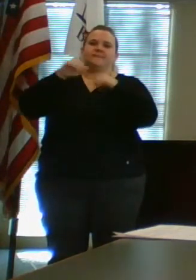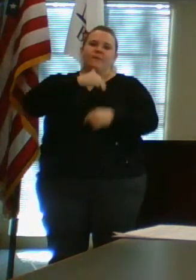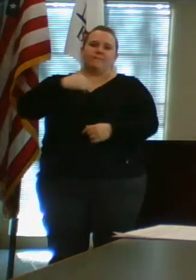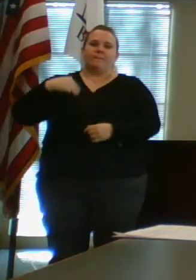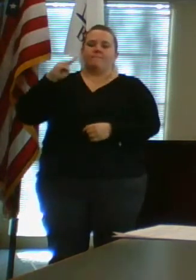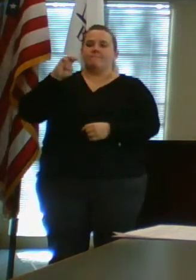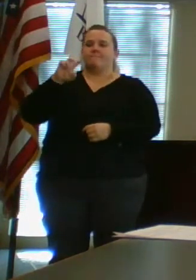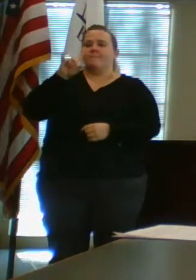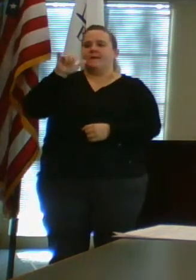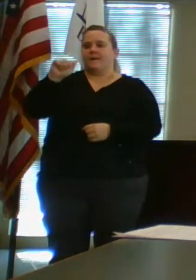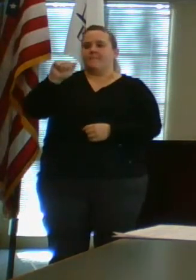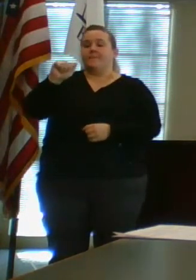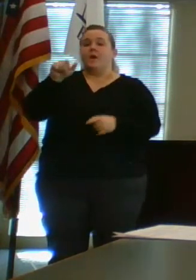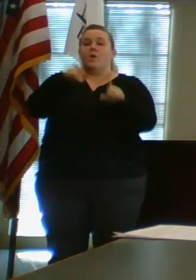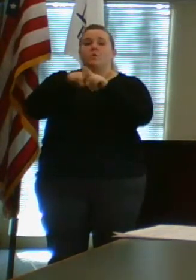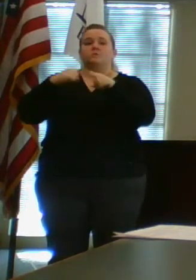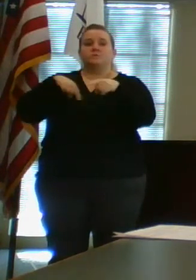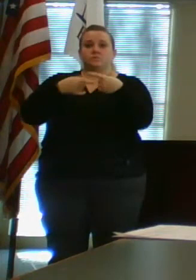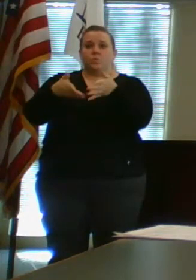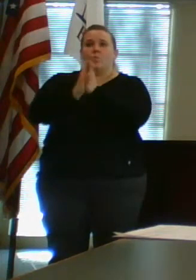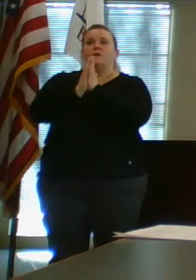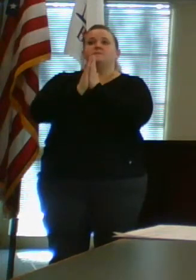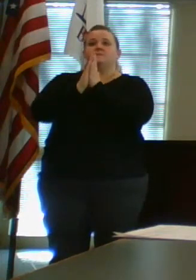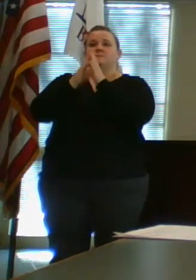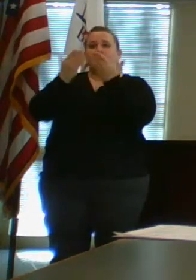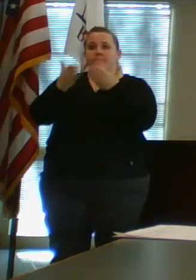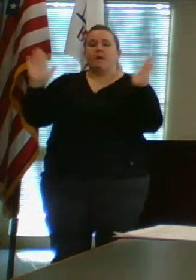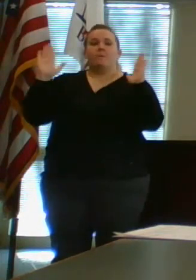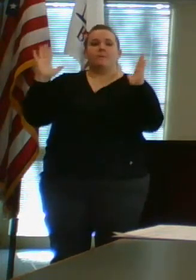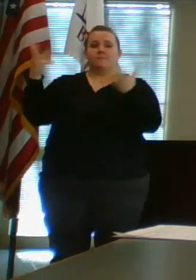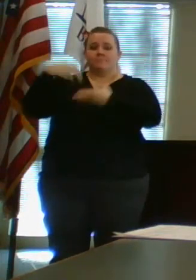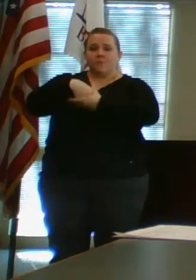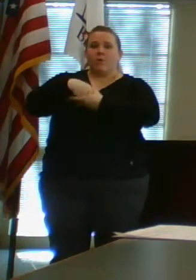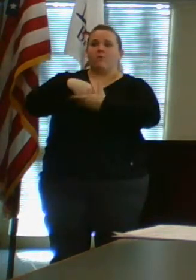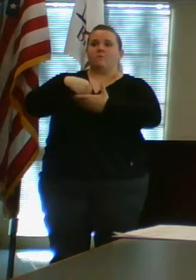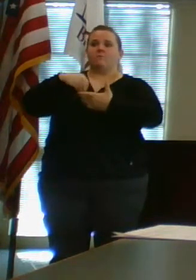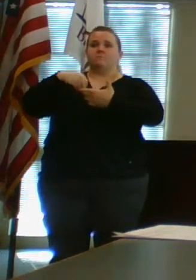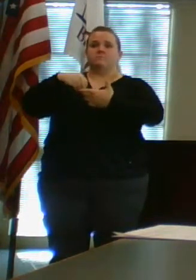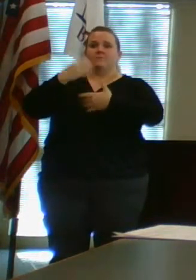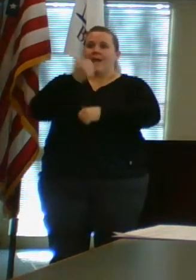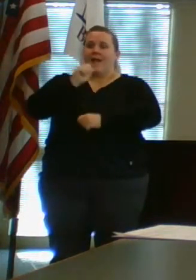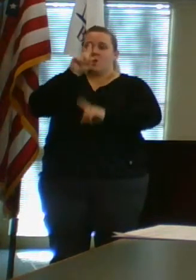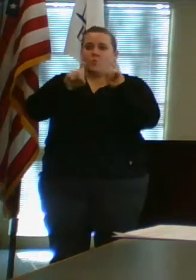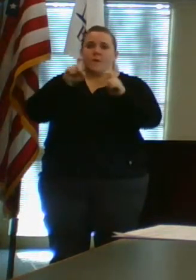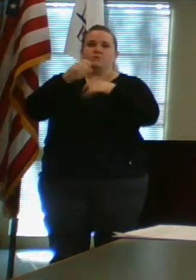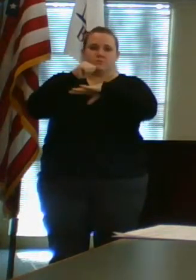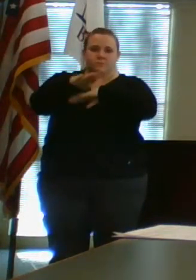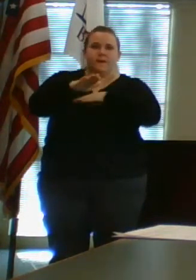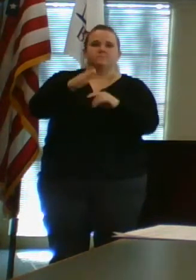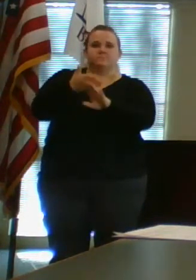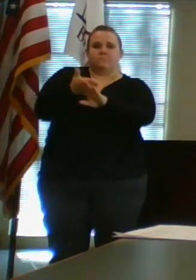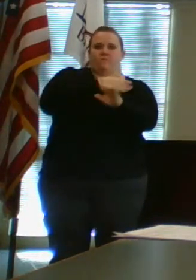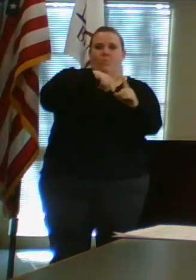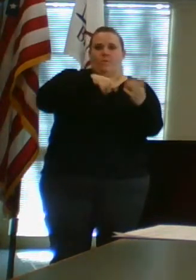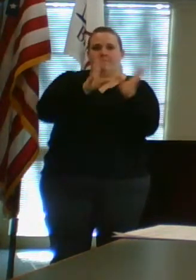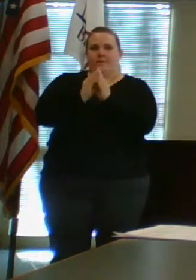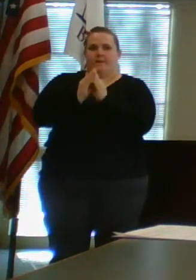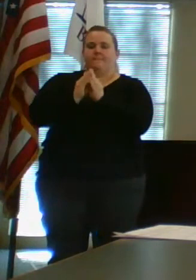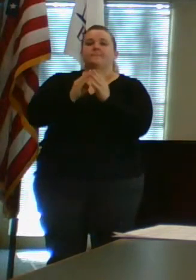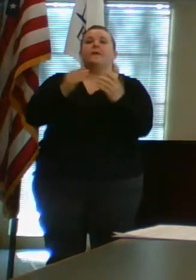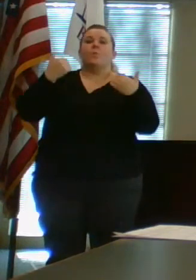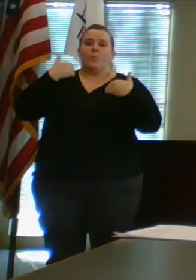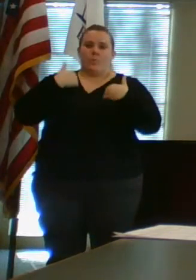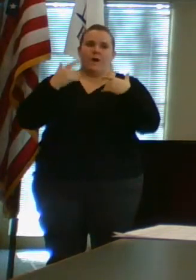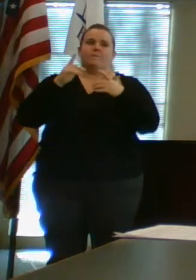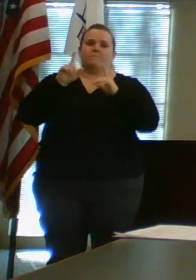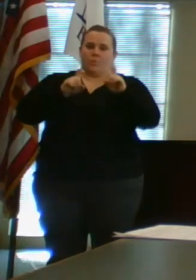have also requested that the public participate and submit any questions that they have prior to this meeting, which we do have some questions that